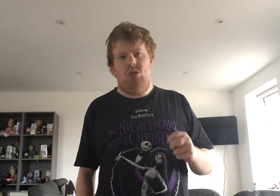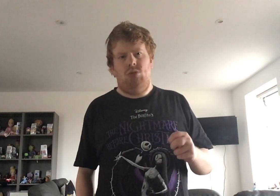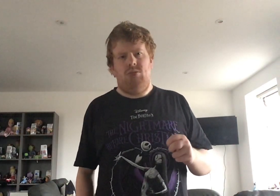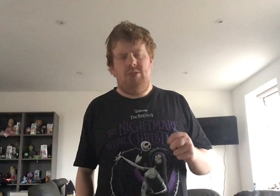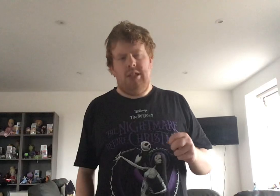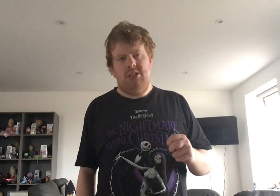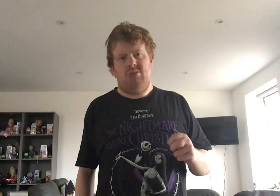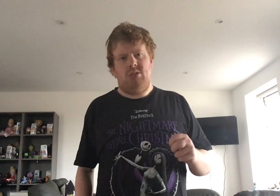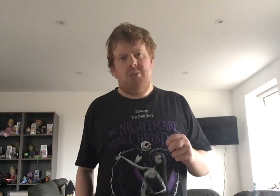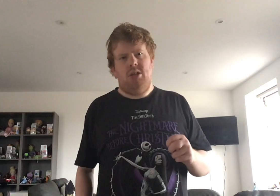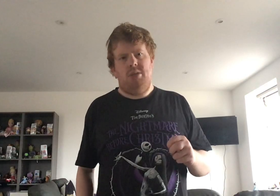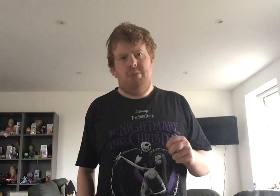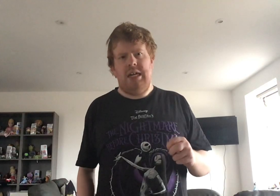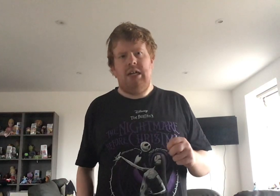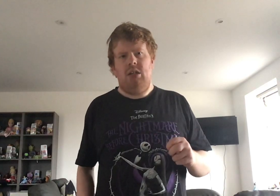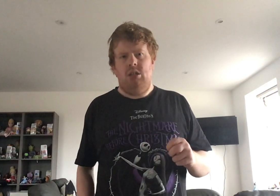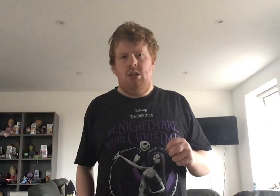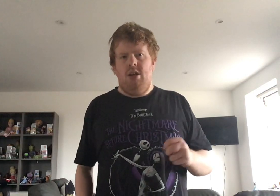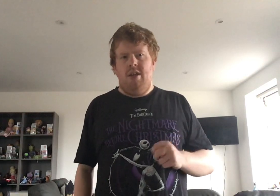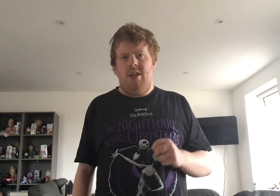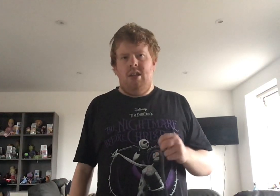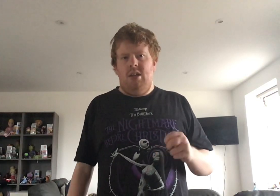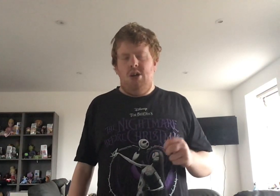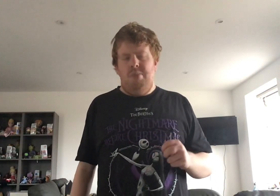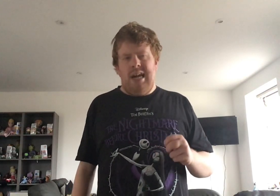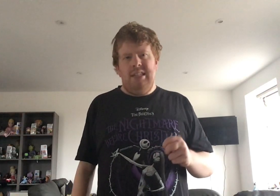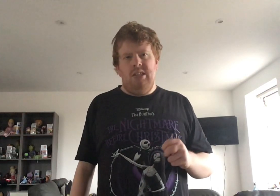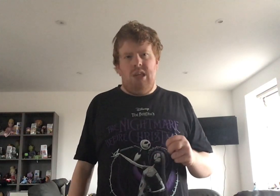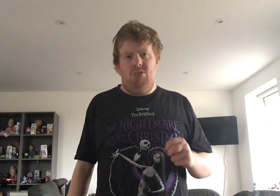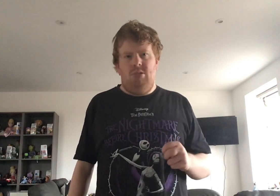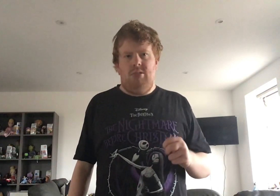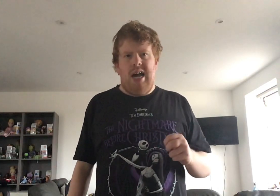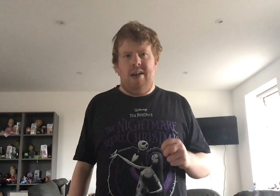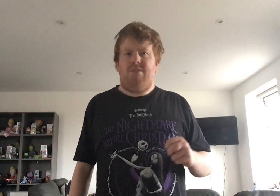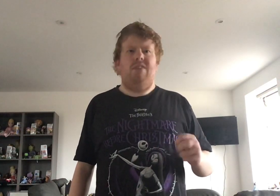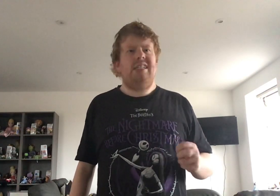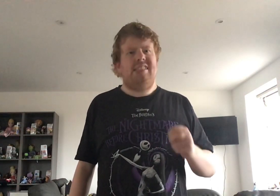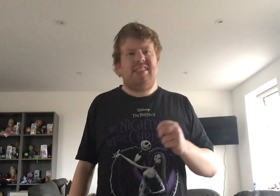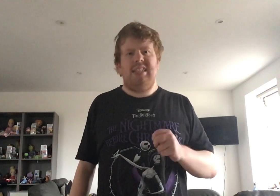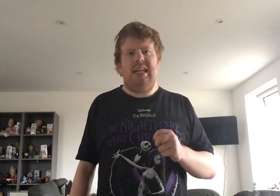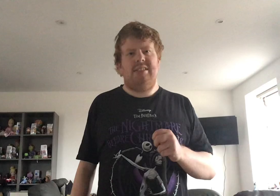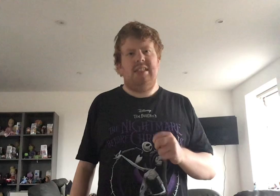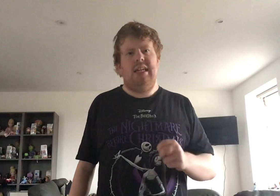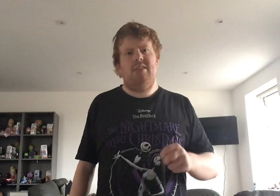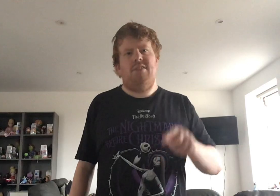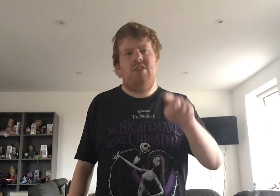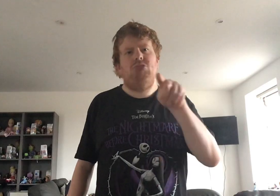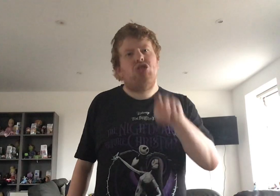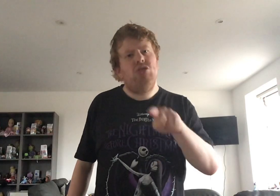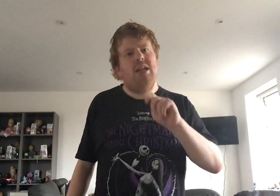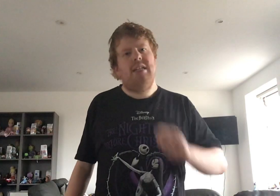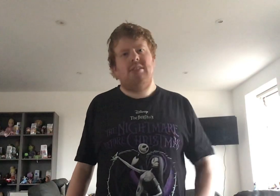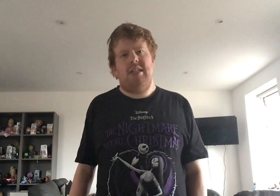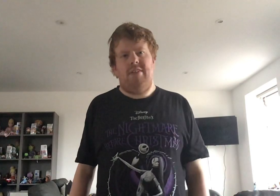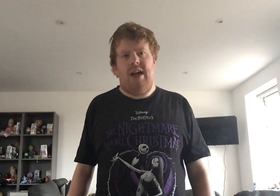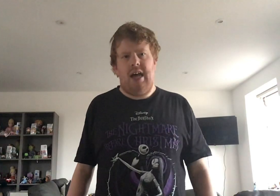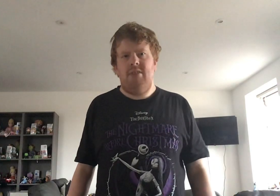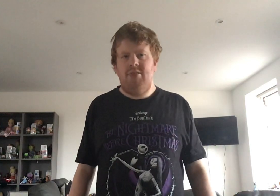who witnessed Voldemort come back, Hermione will have Rita Skeeter interview Doodly instead of Harry.